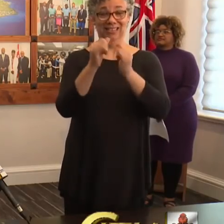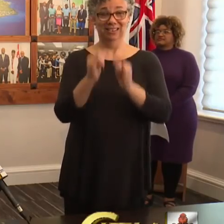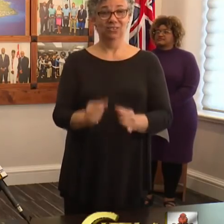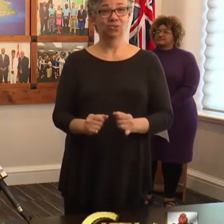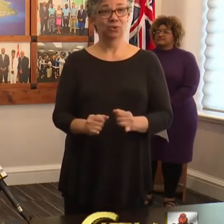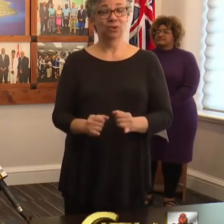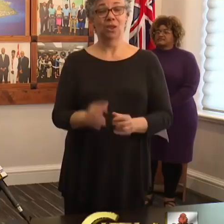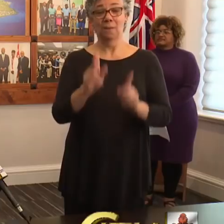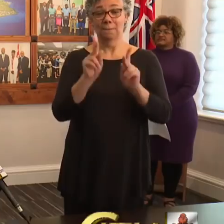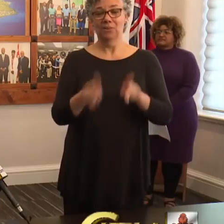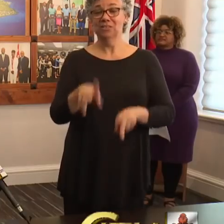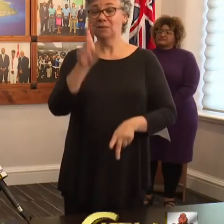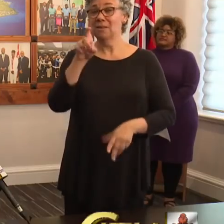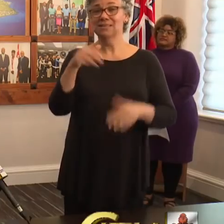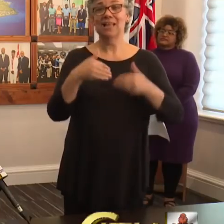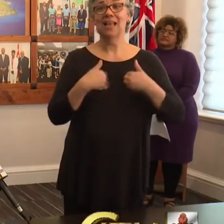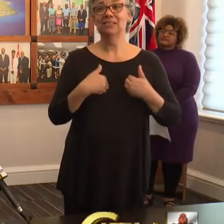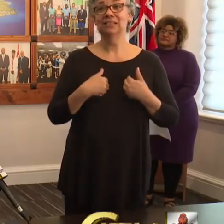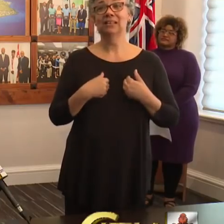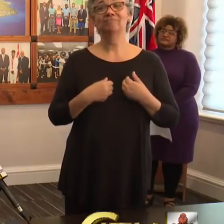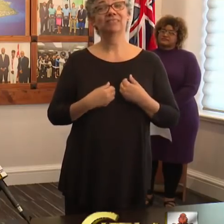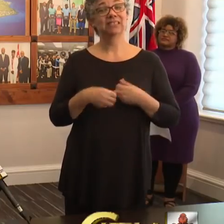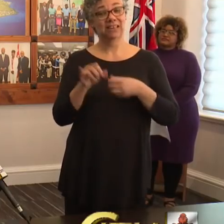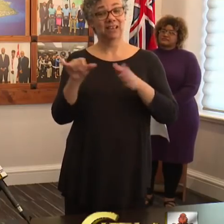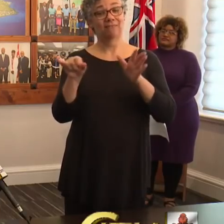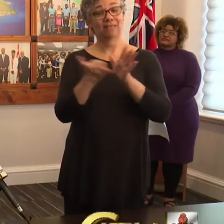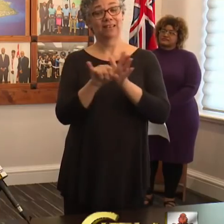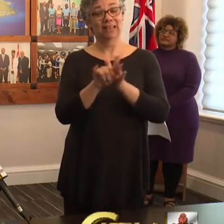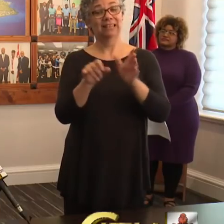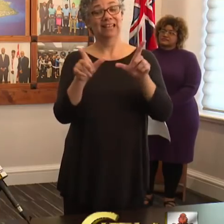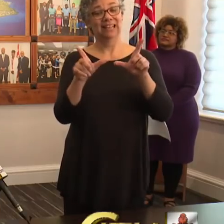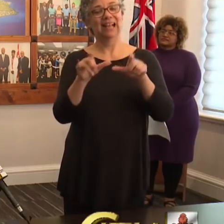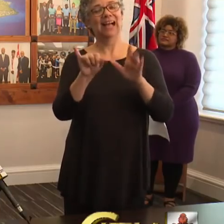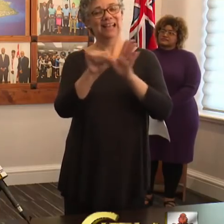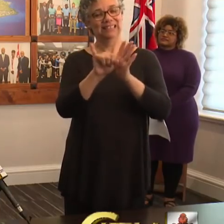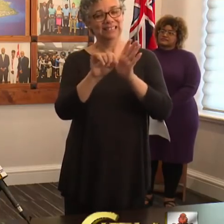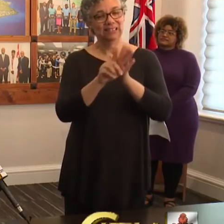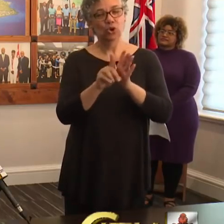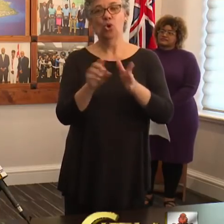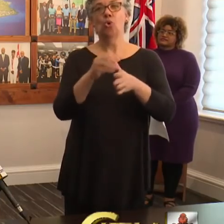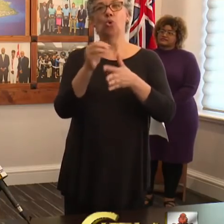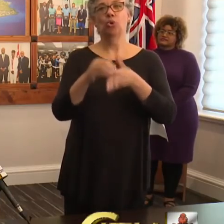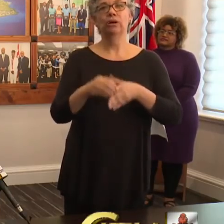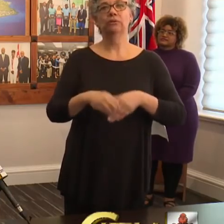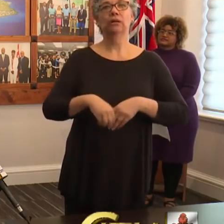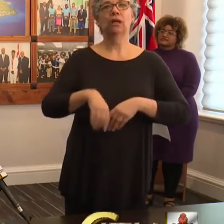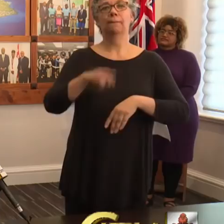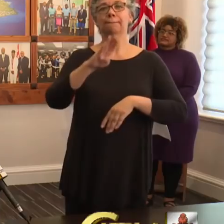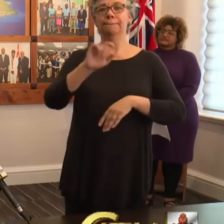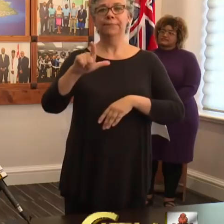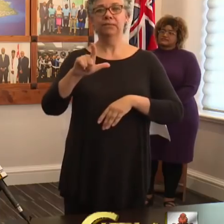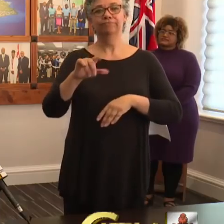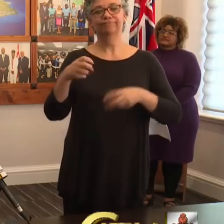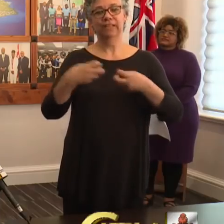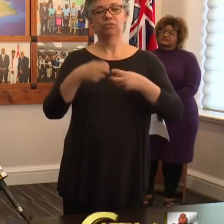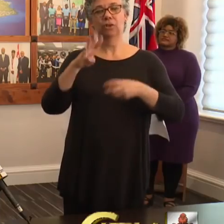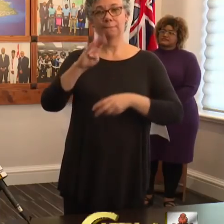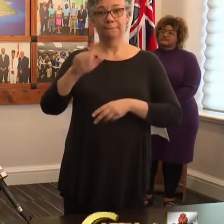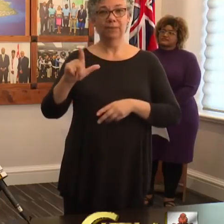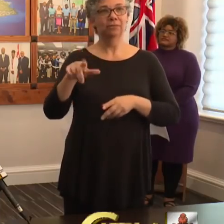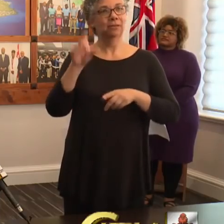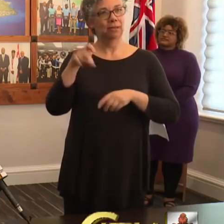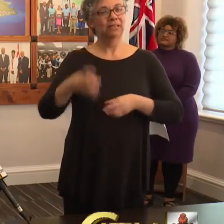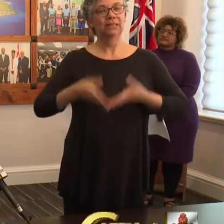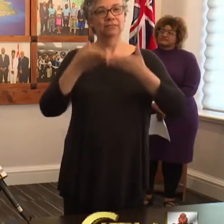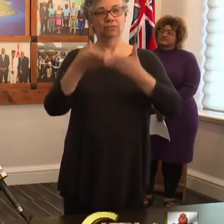Persons must have a valid ID or a utility bill can be presented. All forms of ID must